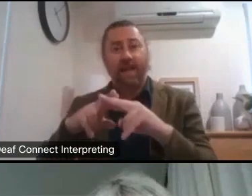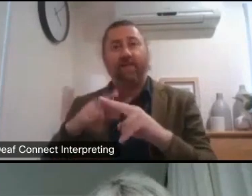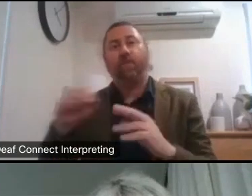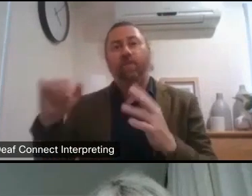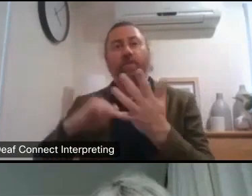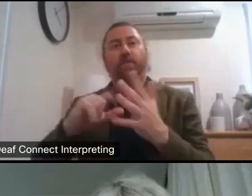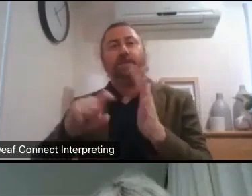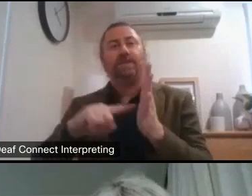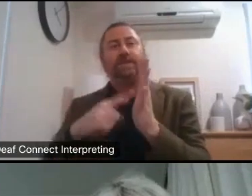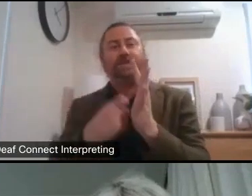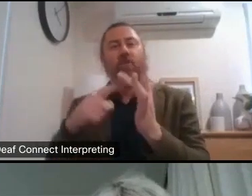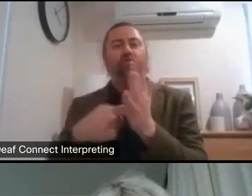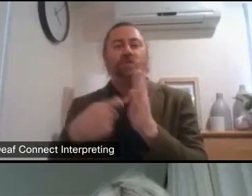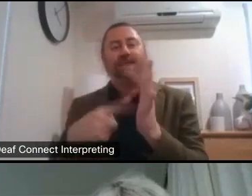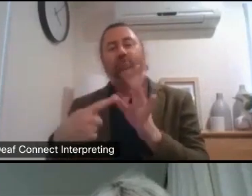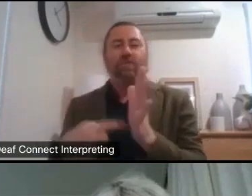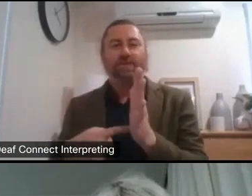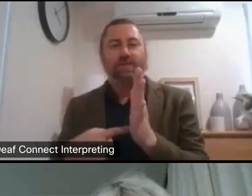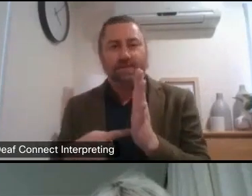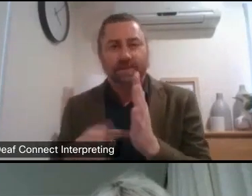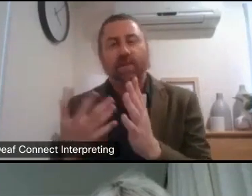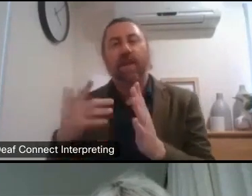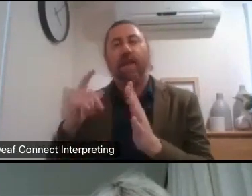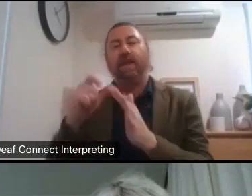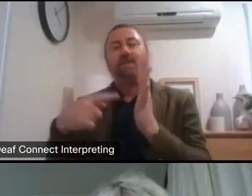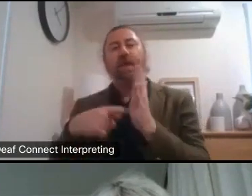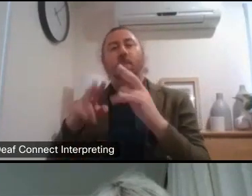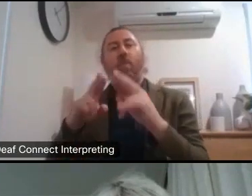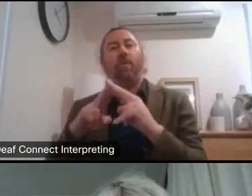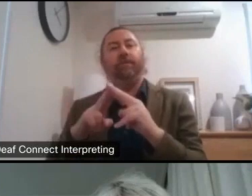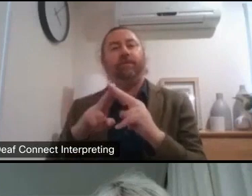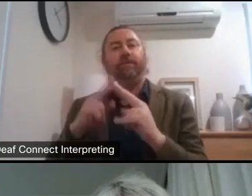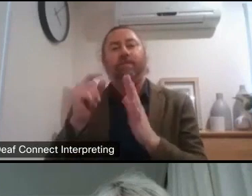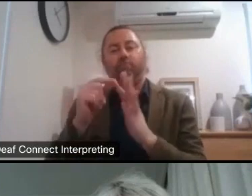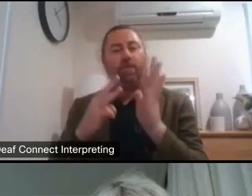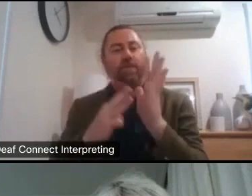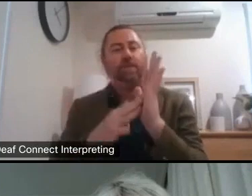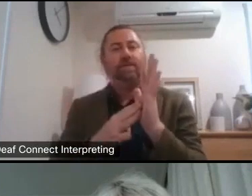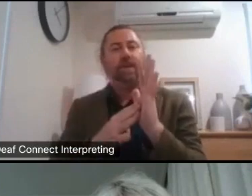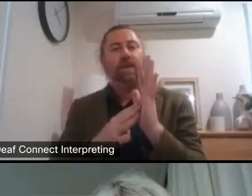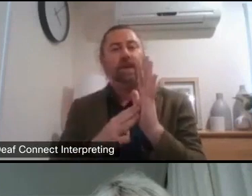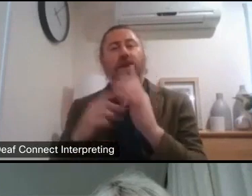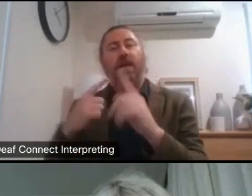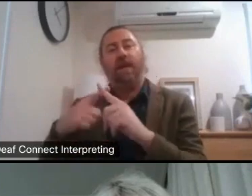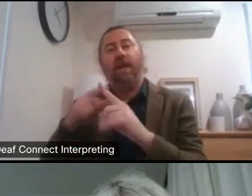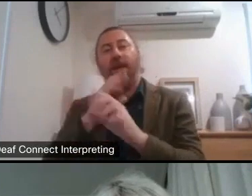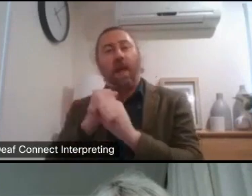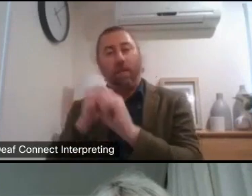secretariat support is the fancy way of saying it uh from the department of prime minister and cabinet um and uh